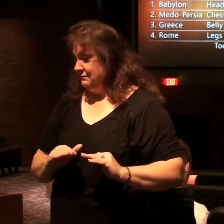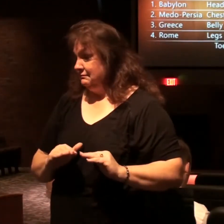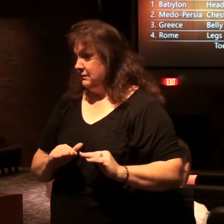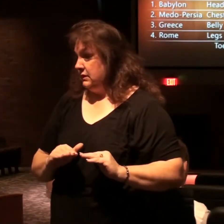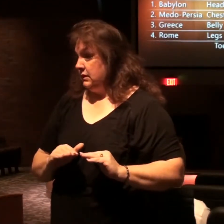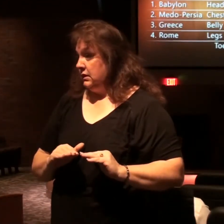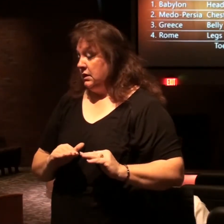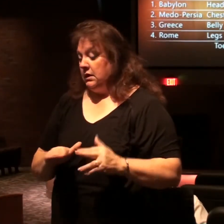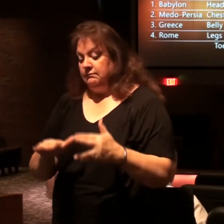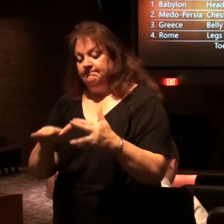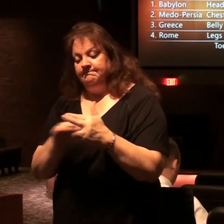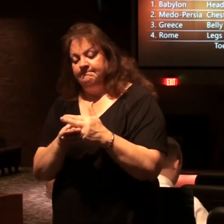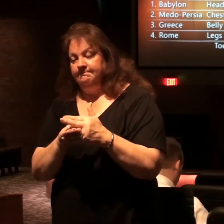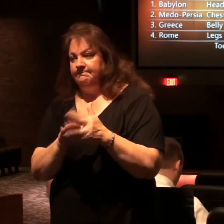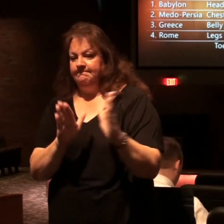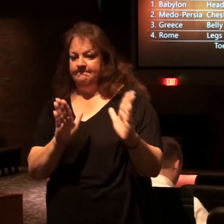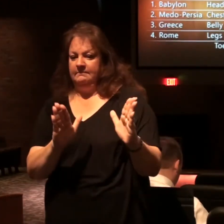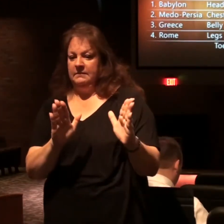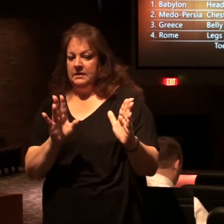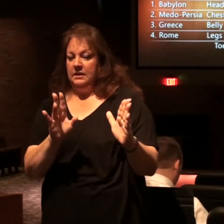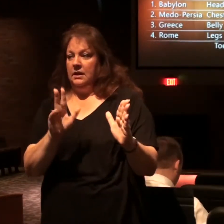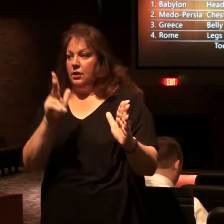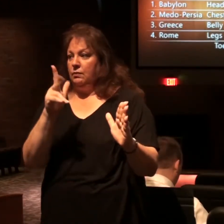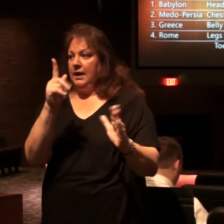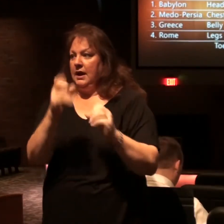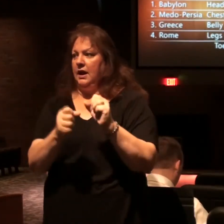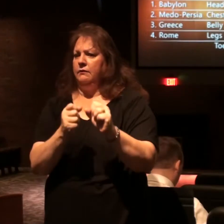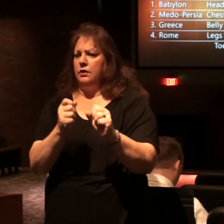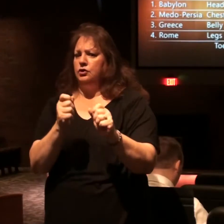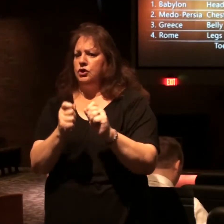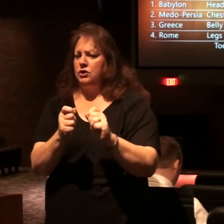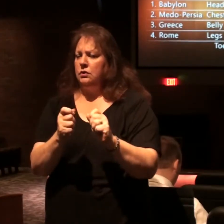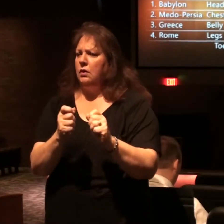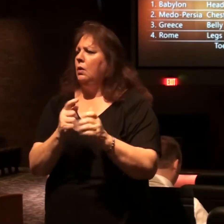but in the middle of that seven years everything changed there was